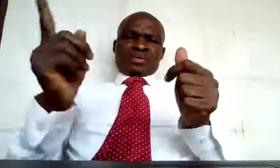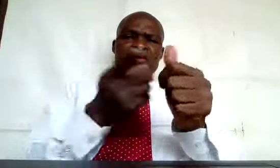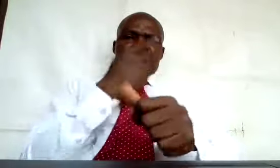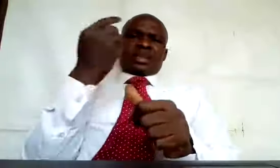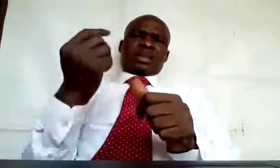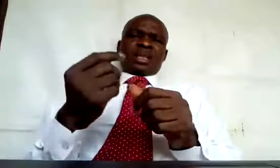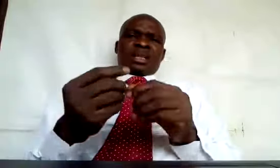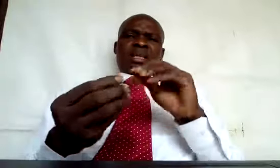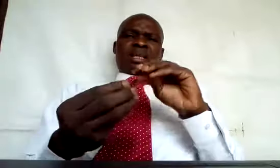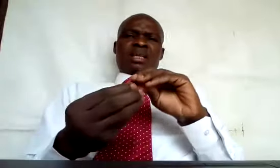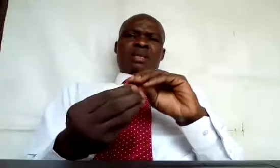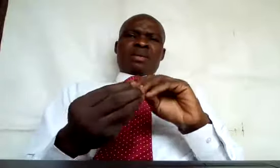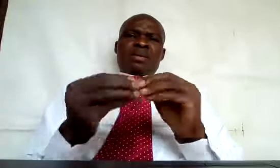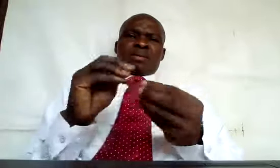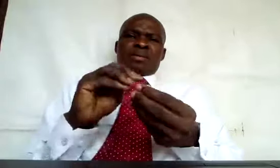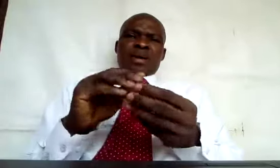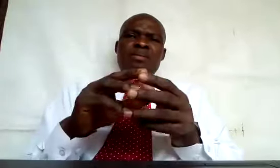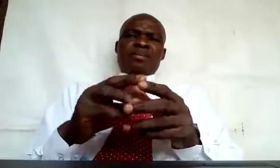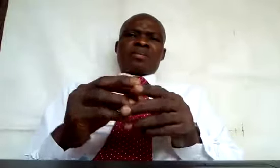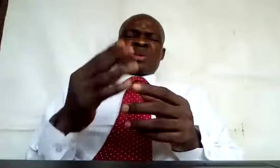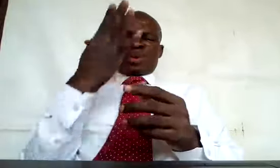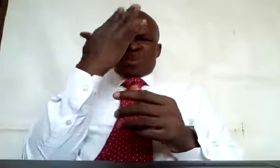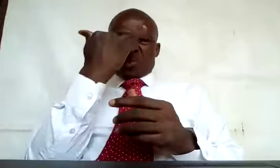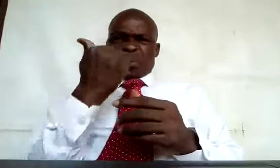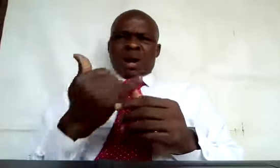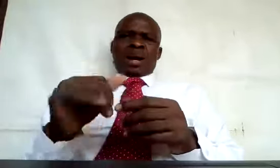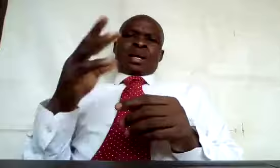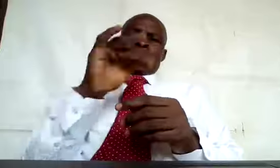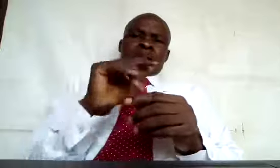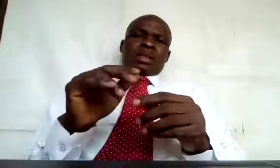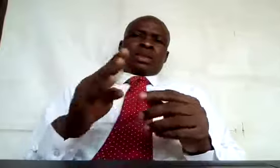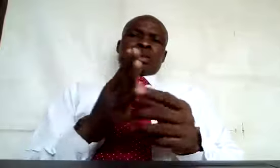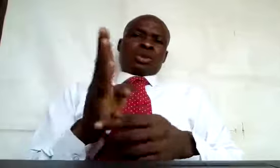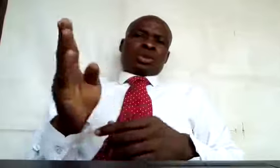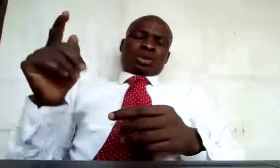may be wondering why they should learn syllables.